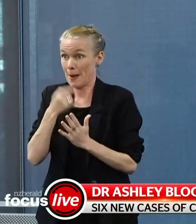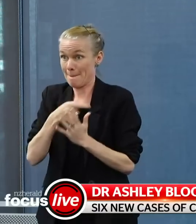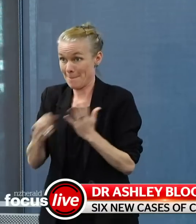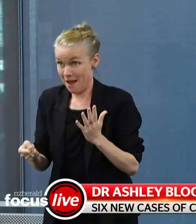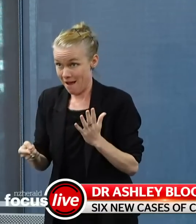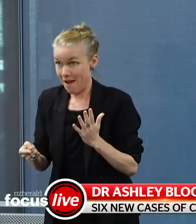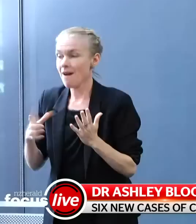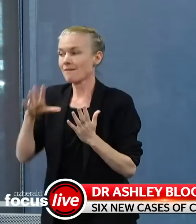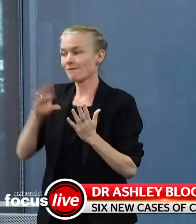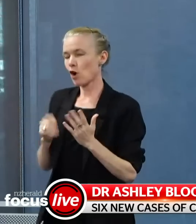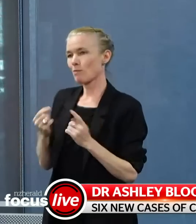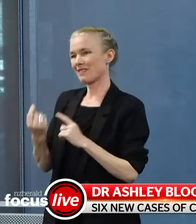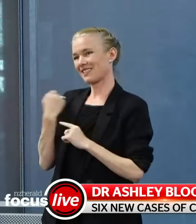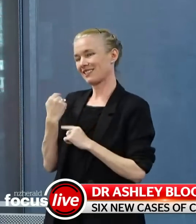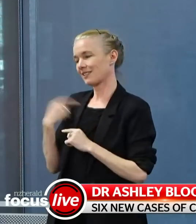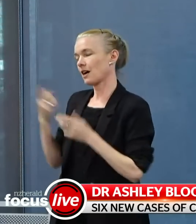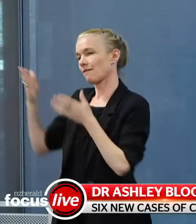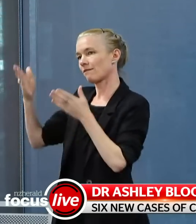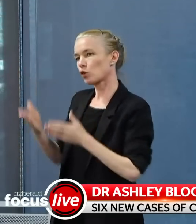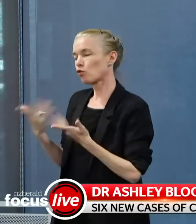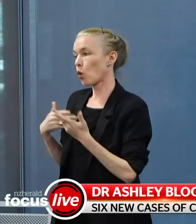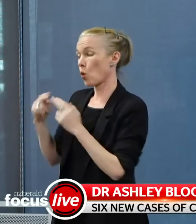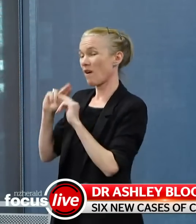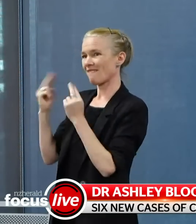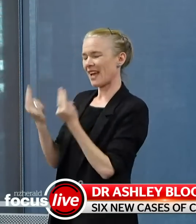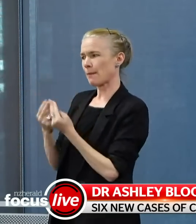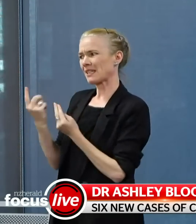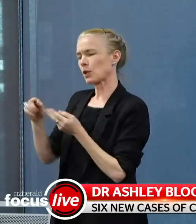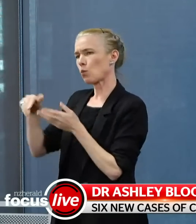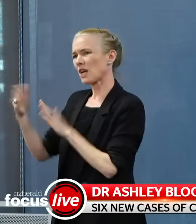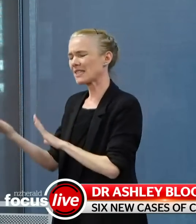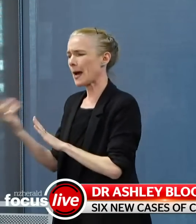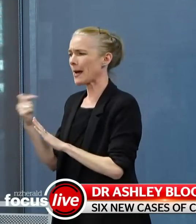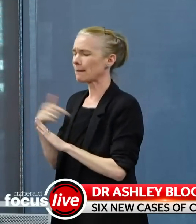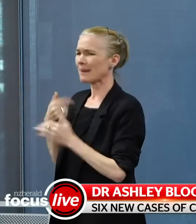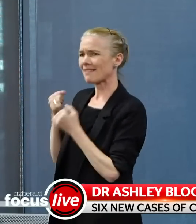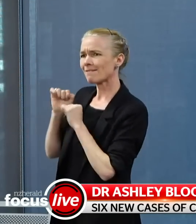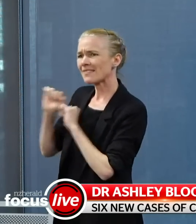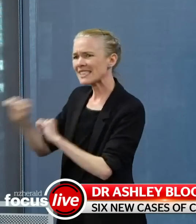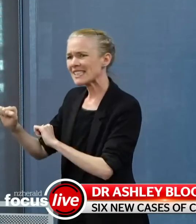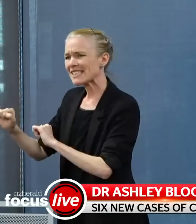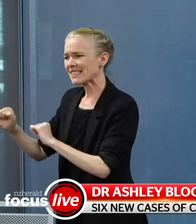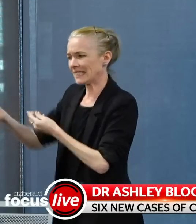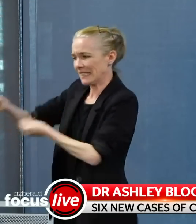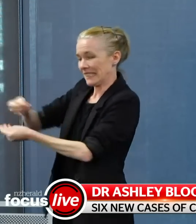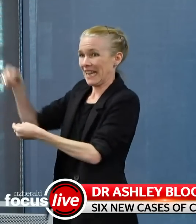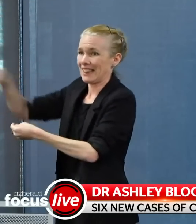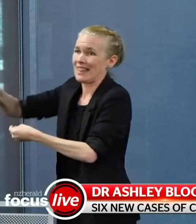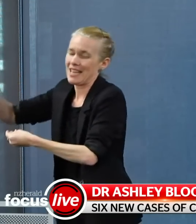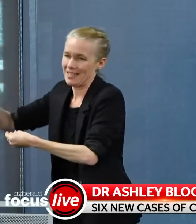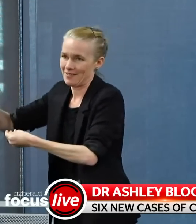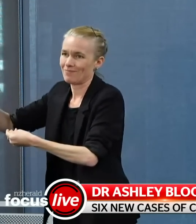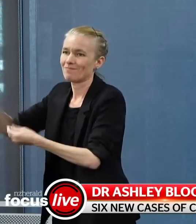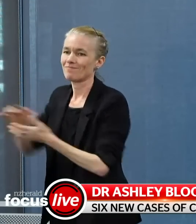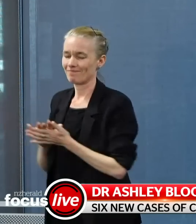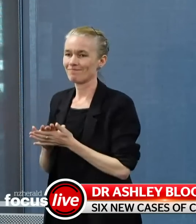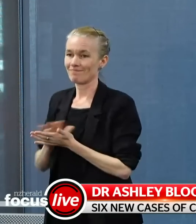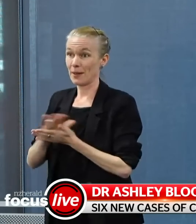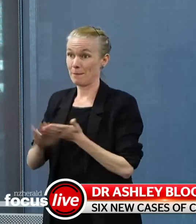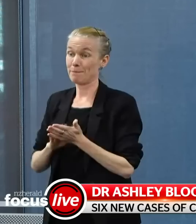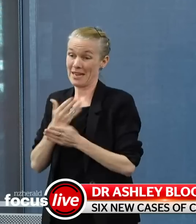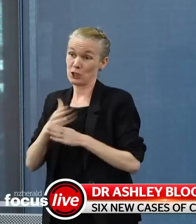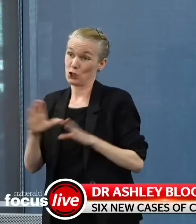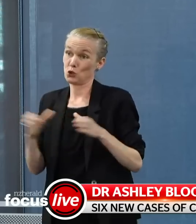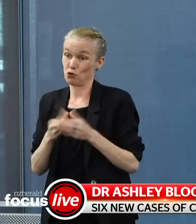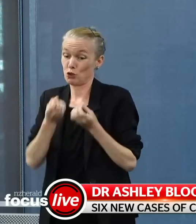gone and visited the household of the bereaved and has infected some other people. that's led to another, it's sort of seeded another group of infections.